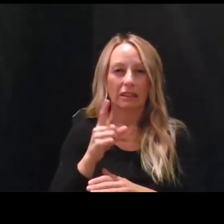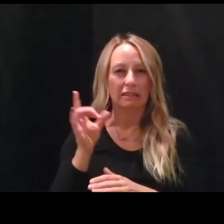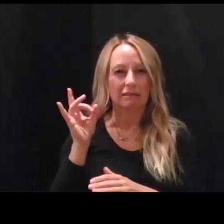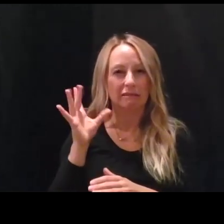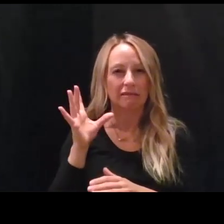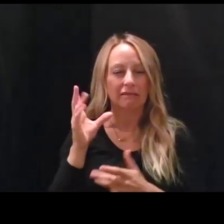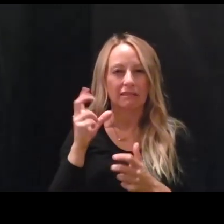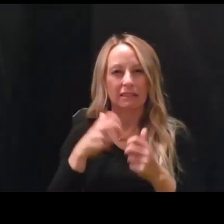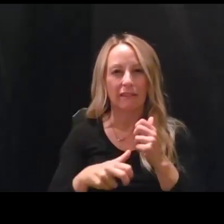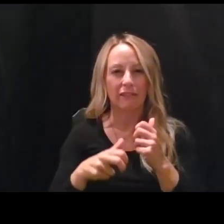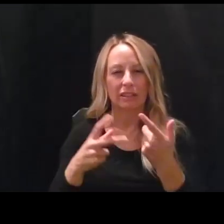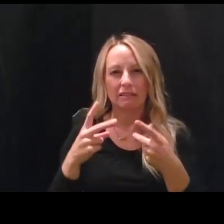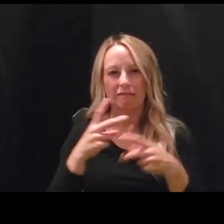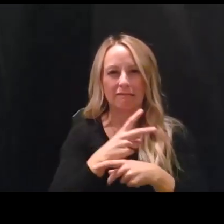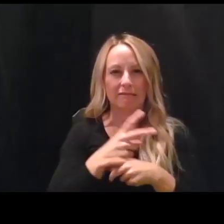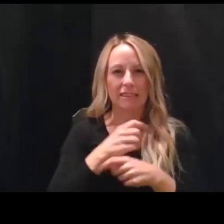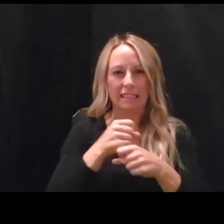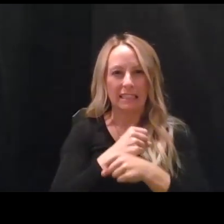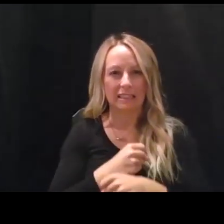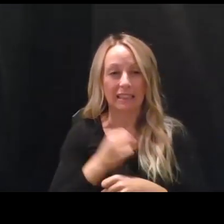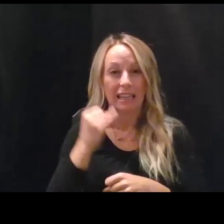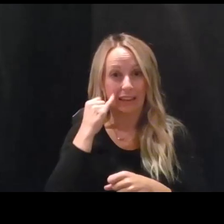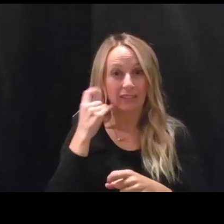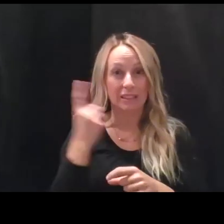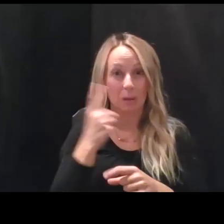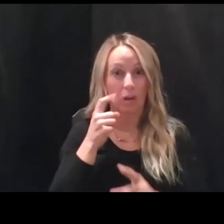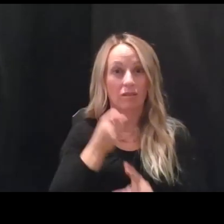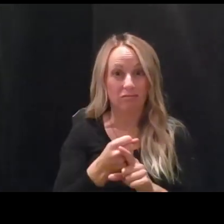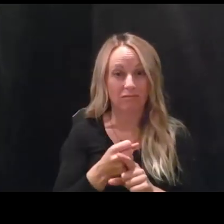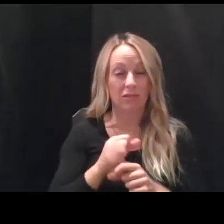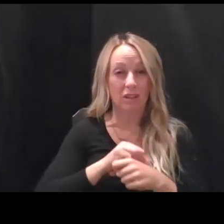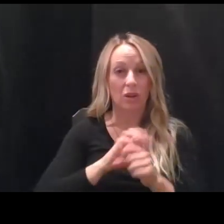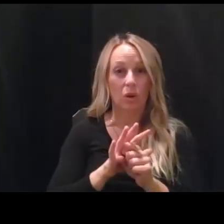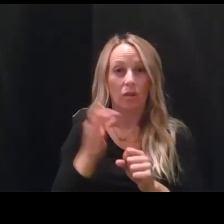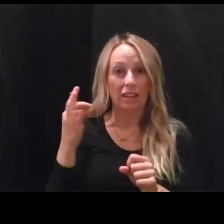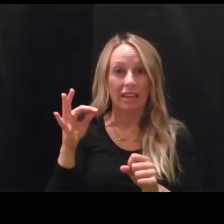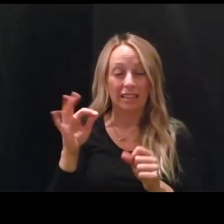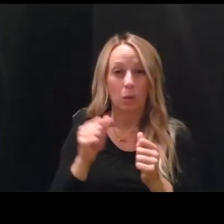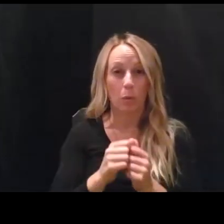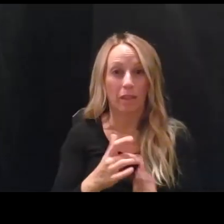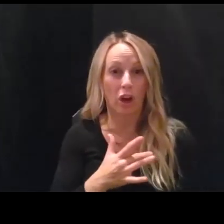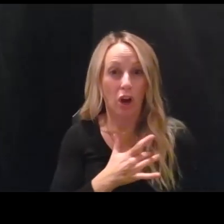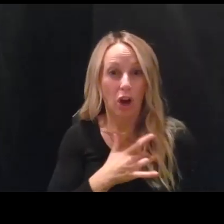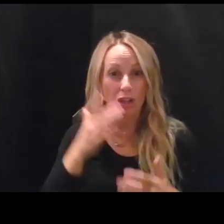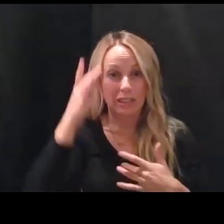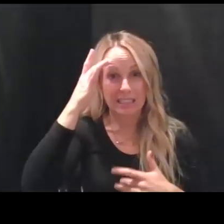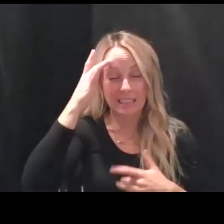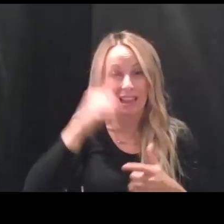statistic. So if somebody gets COVID-19 who has heart disease and then has a heart attack,